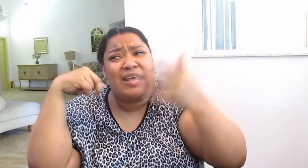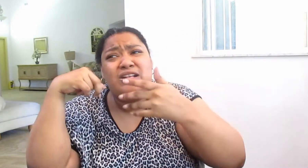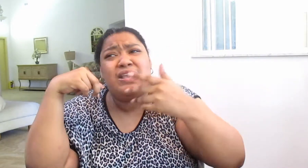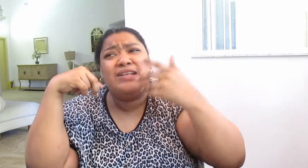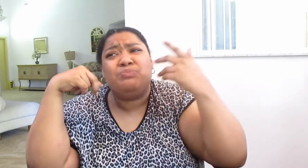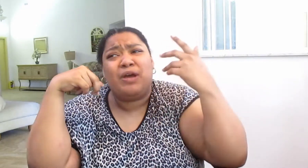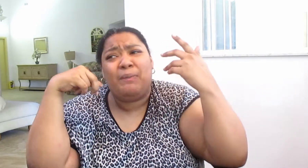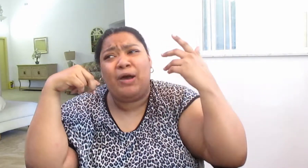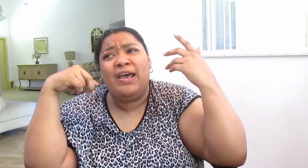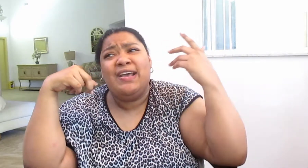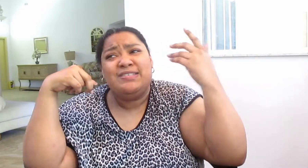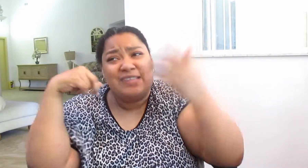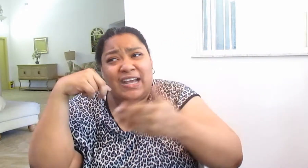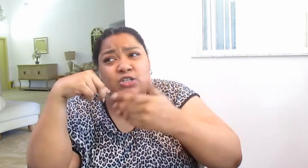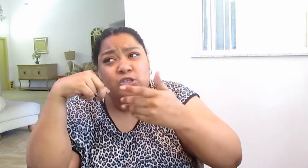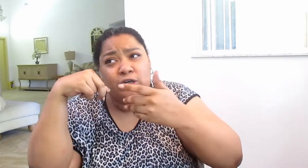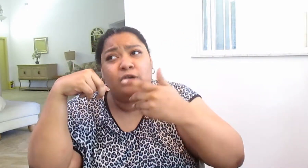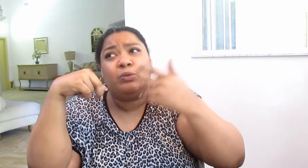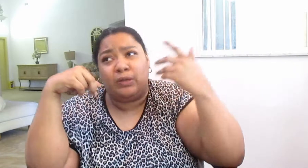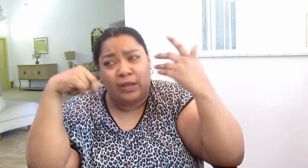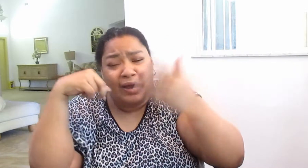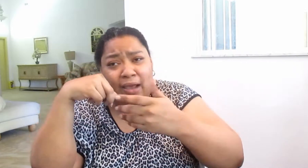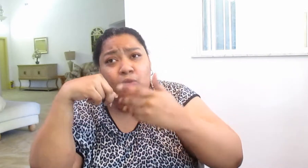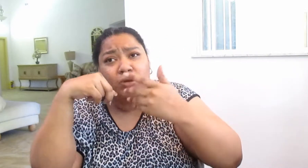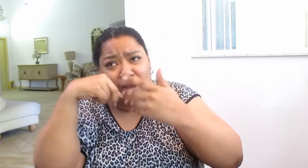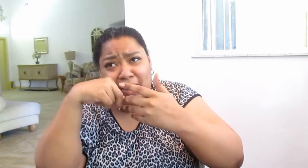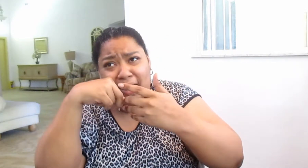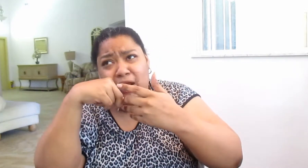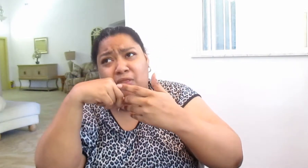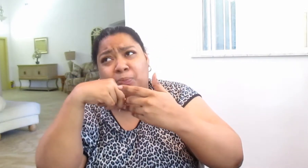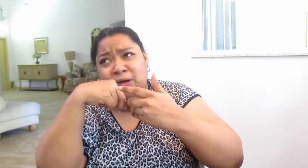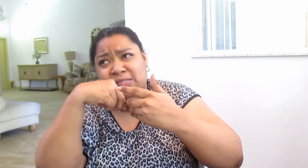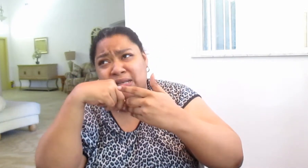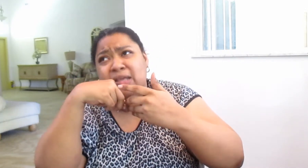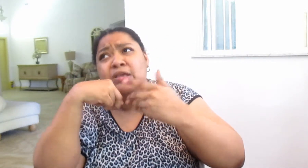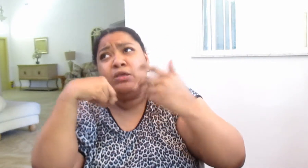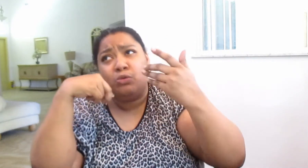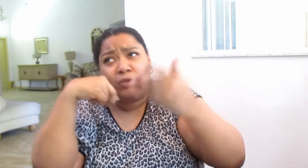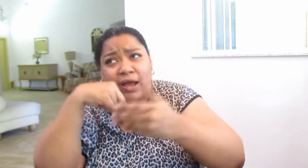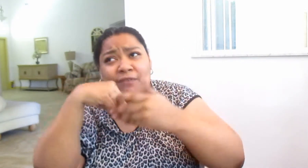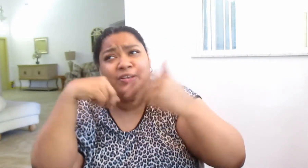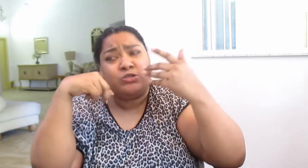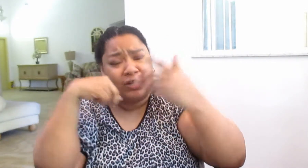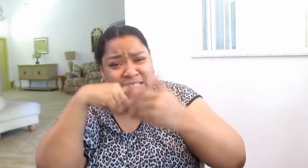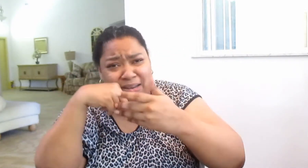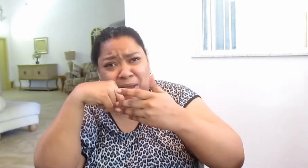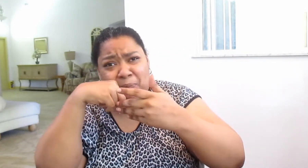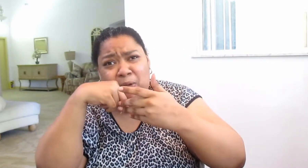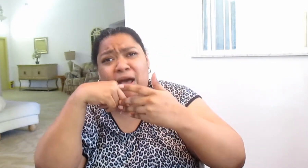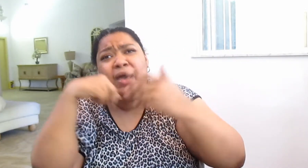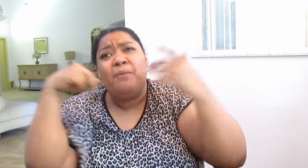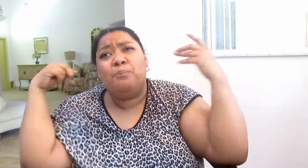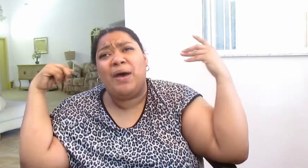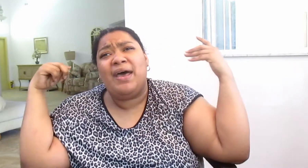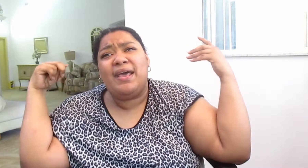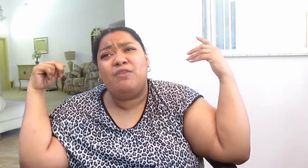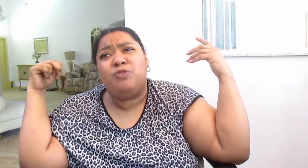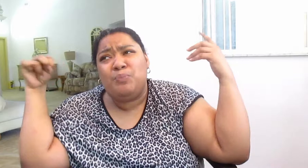it's a book about danger, relying, relying on the person you love and trusting people. But for